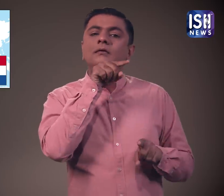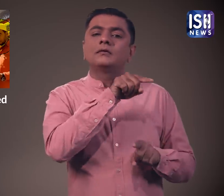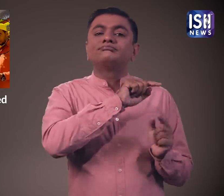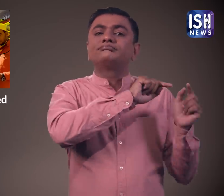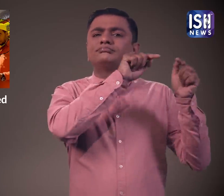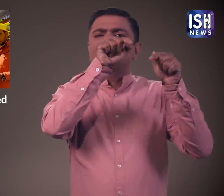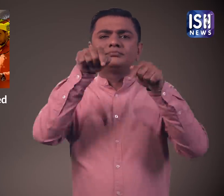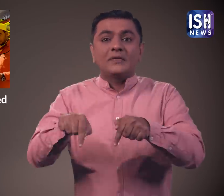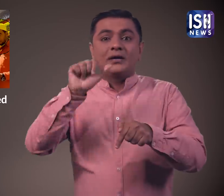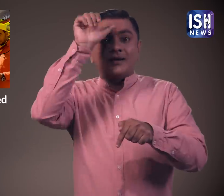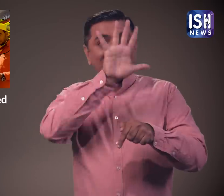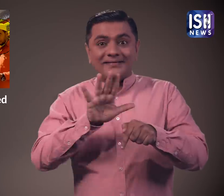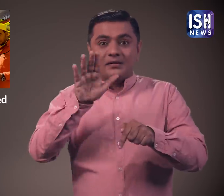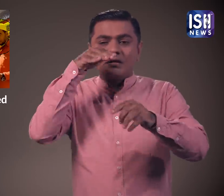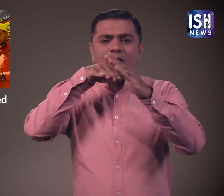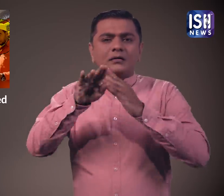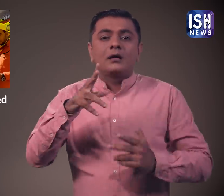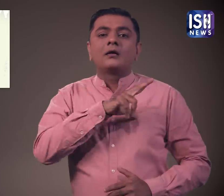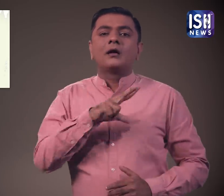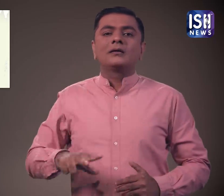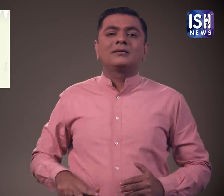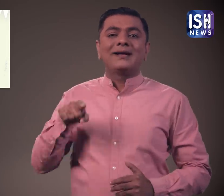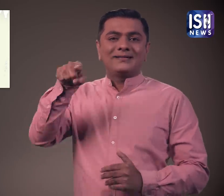He is on tour of Karnataka for 2 months.